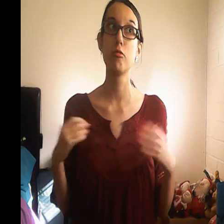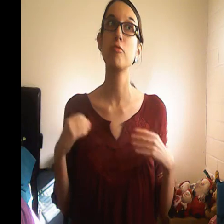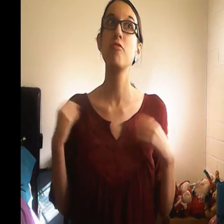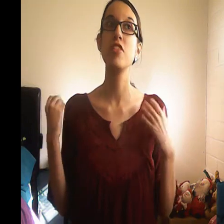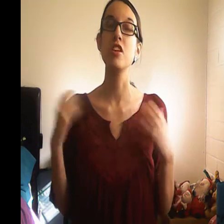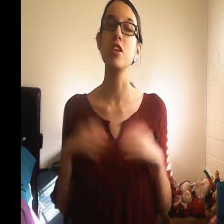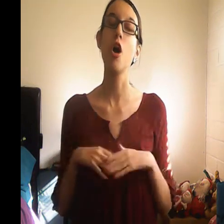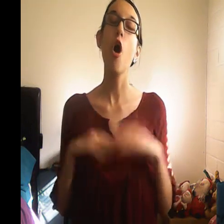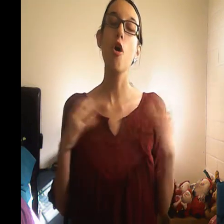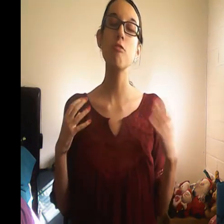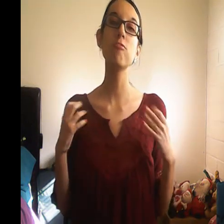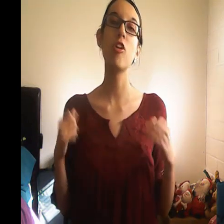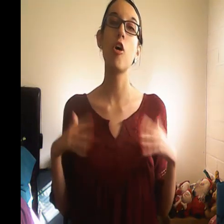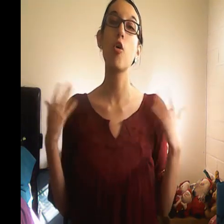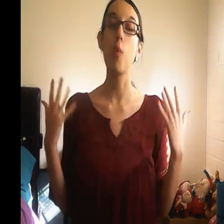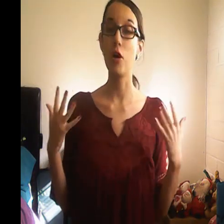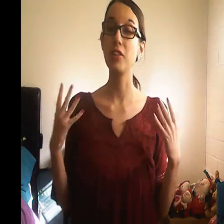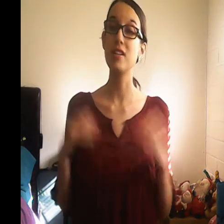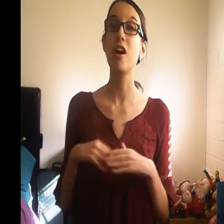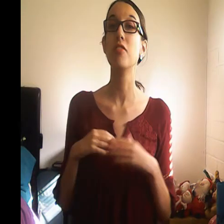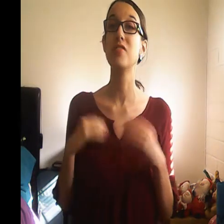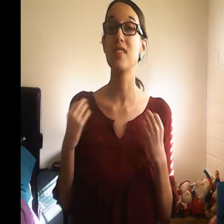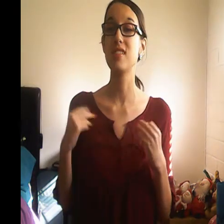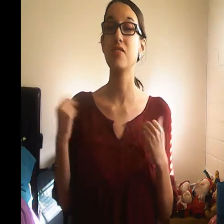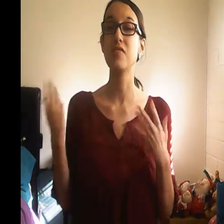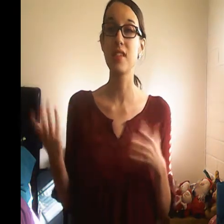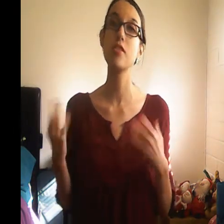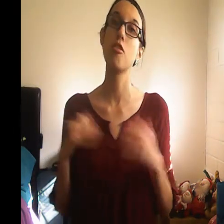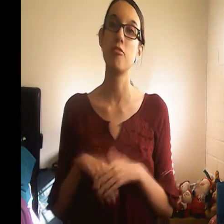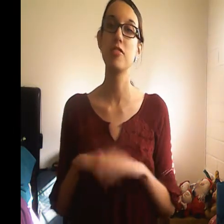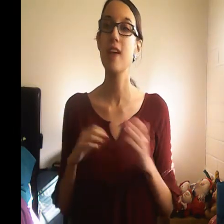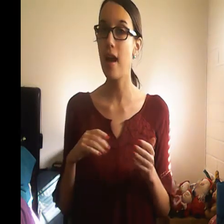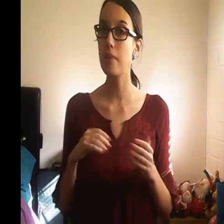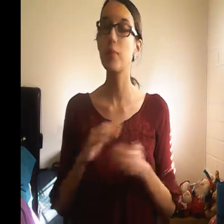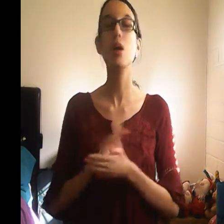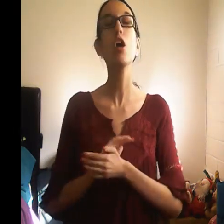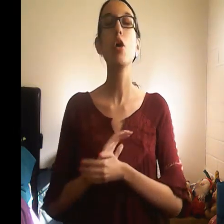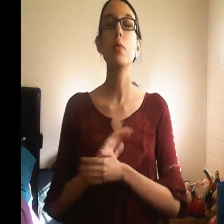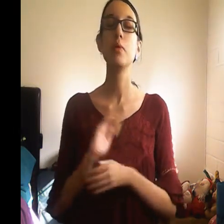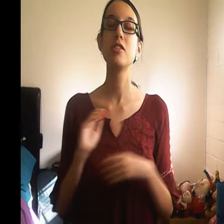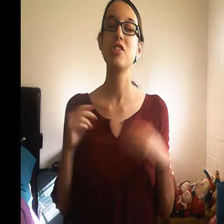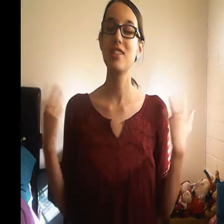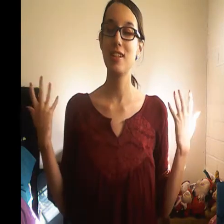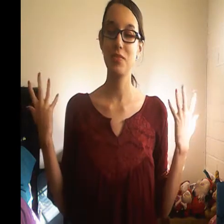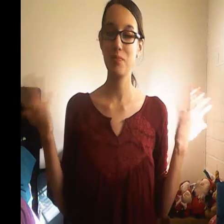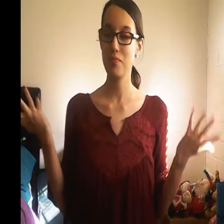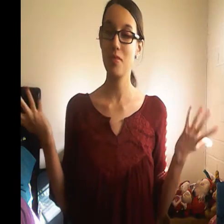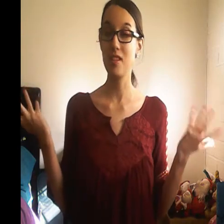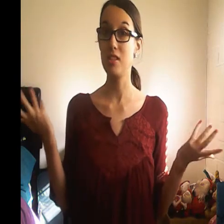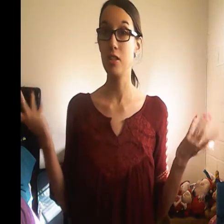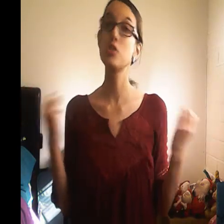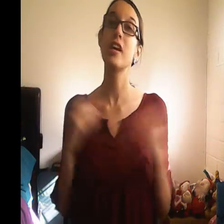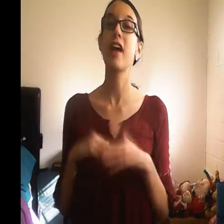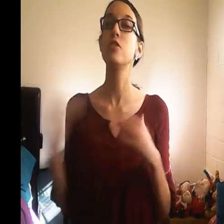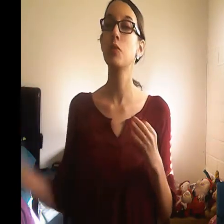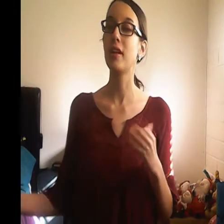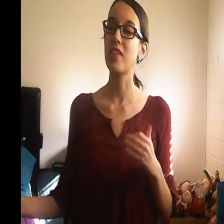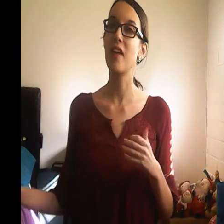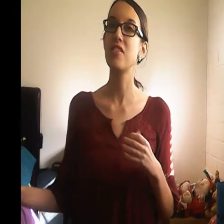the overall quality of sensitive skin over time which is huge and i do like that this has